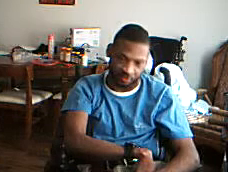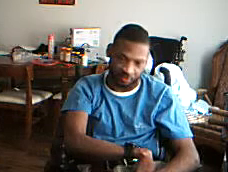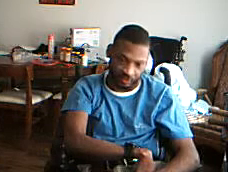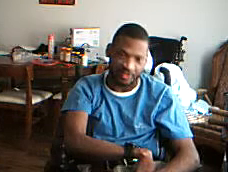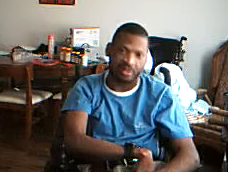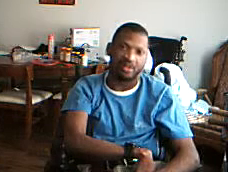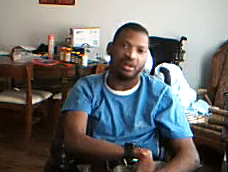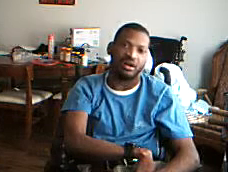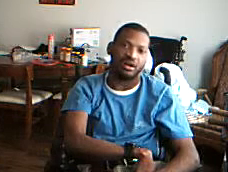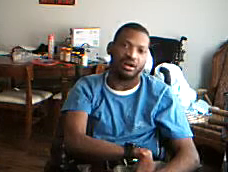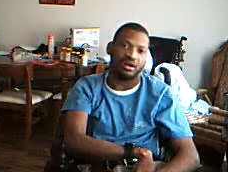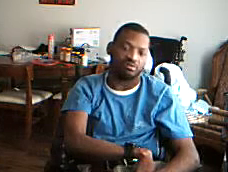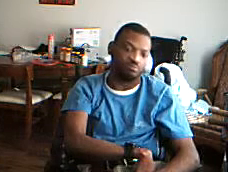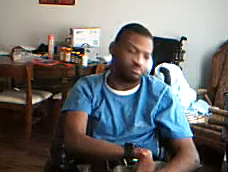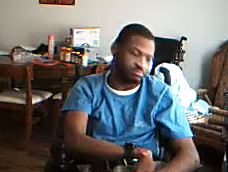entry.